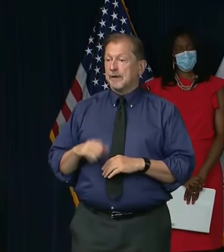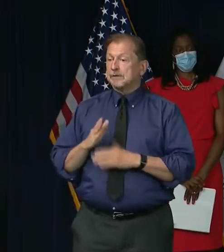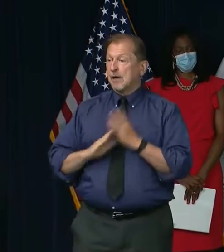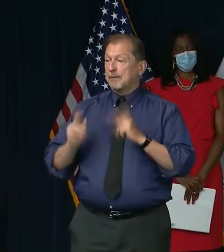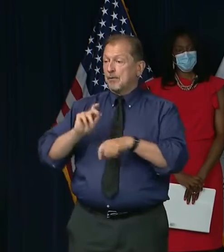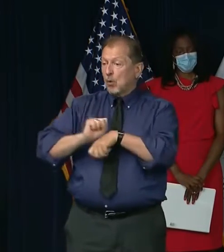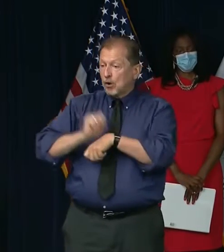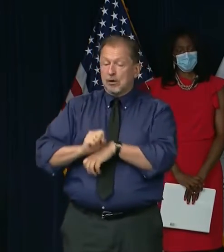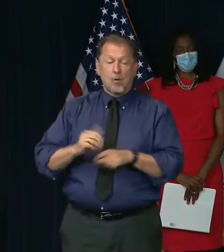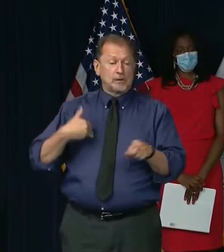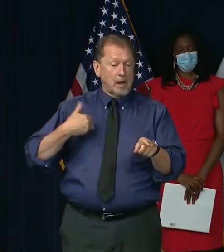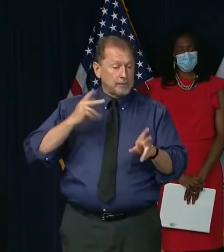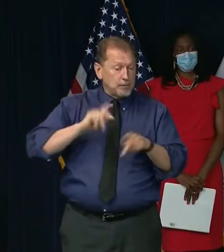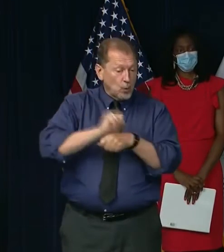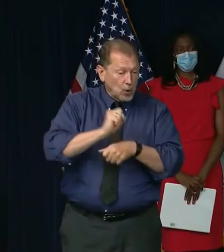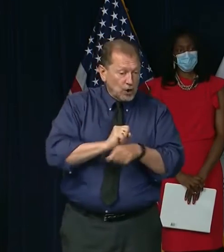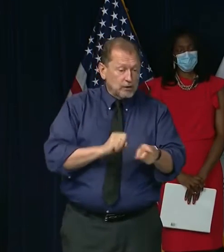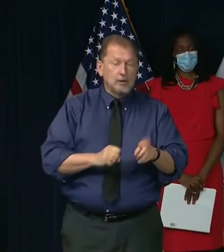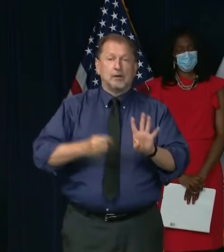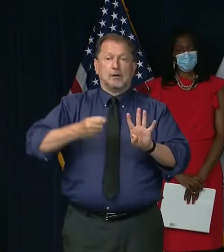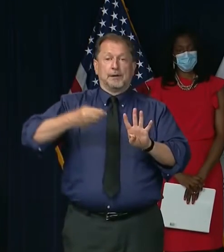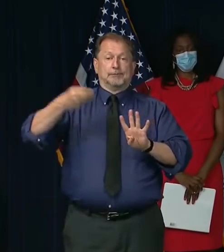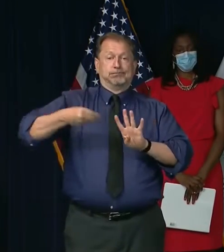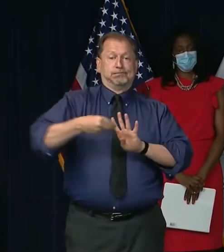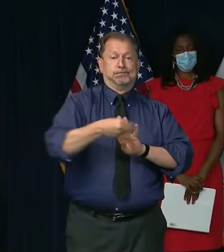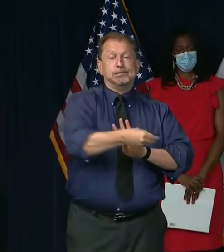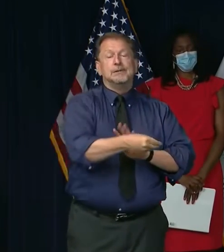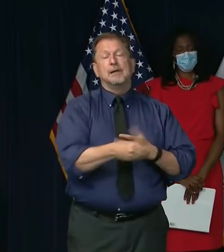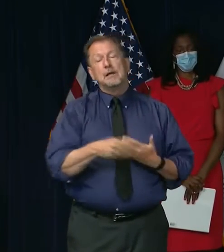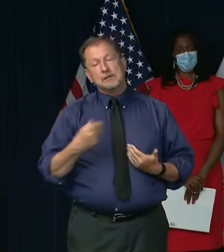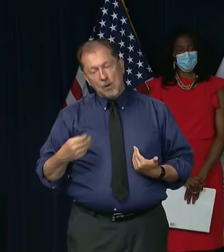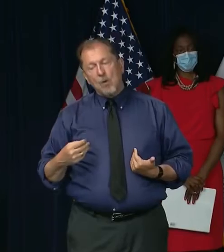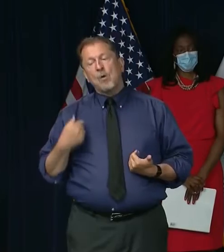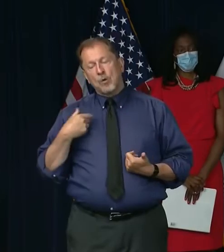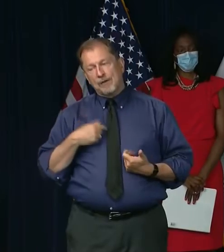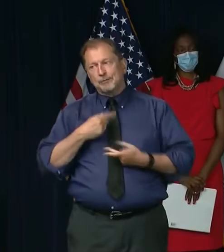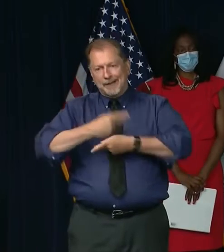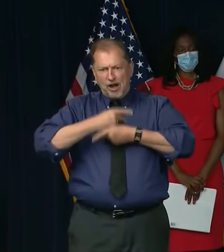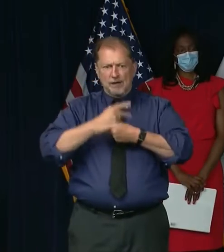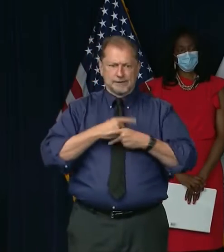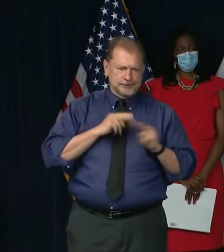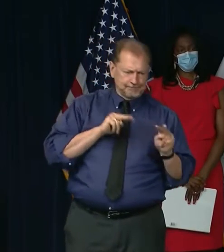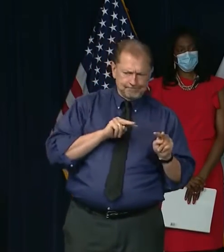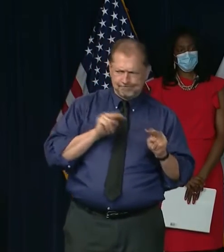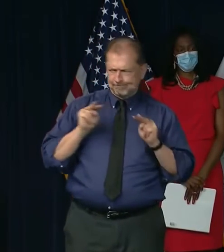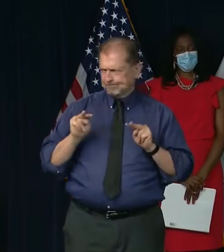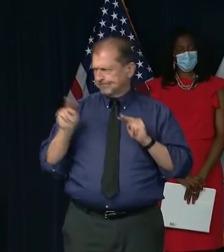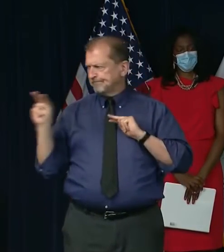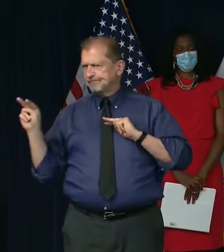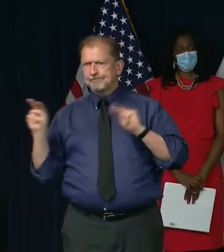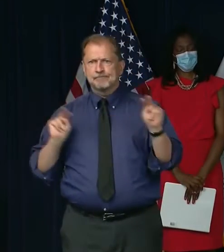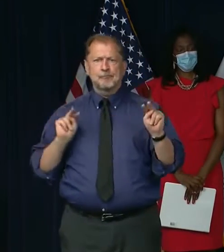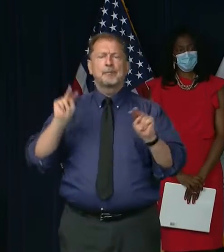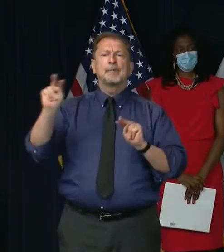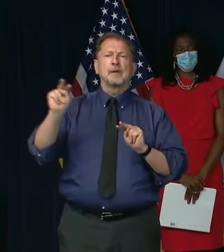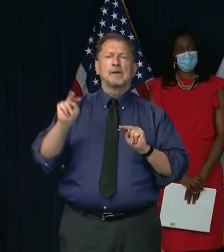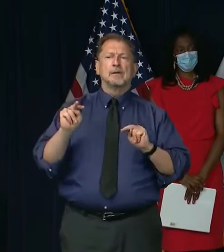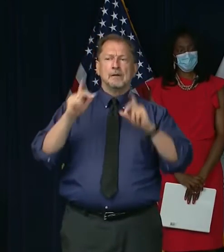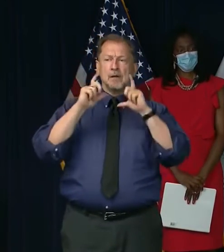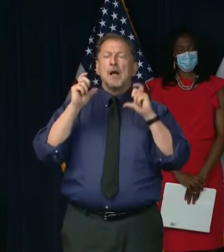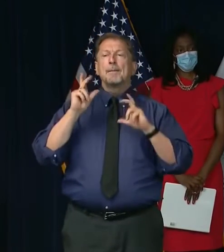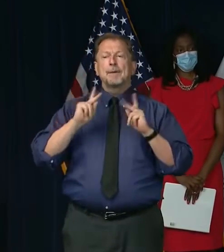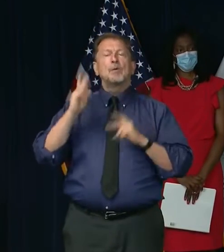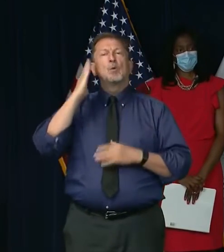there are young people working there. So it's a challenge that we are paying very close attention to. I know everybody focuses on